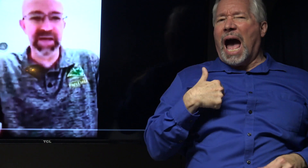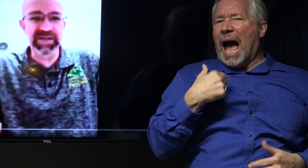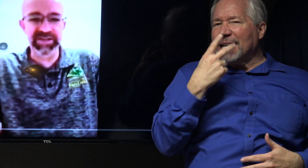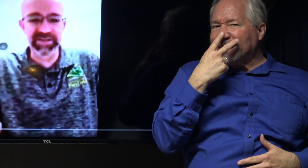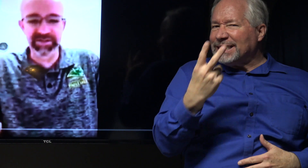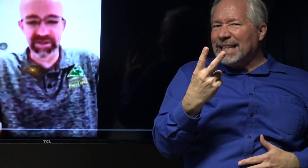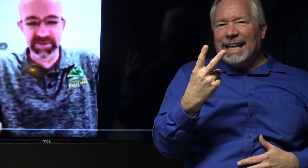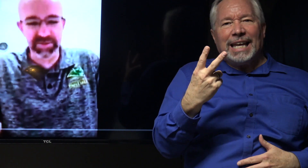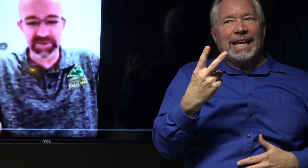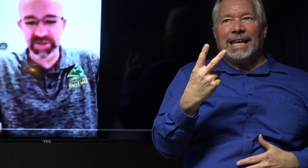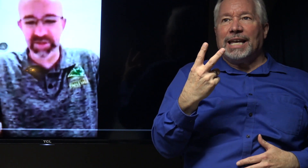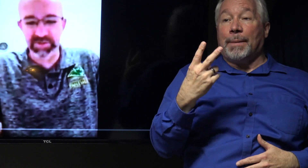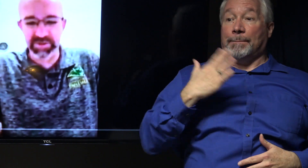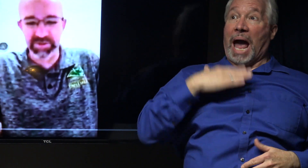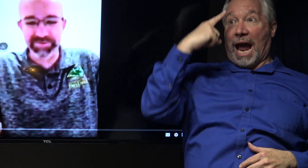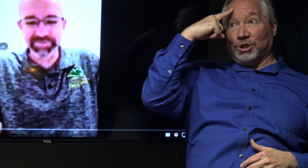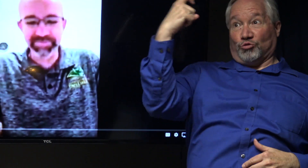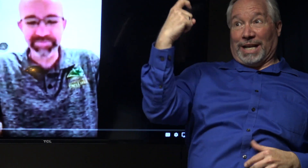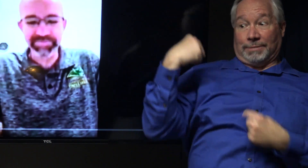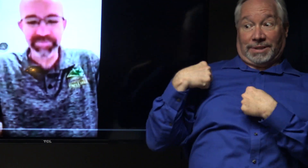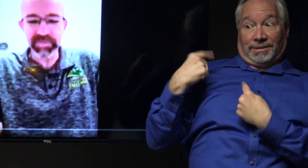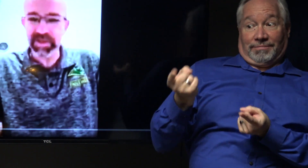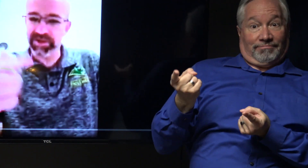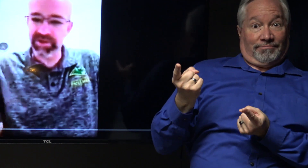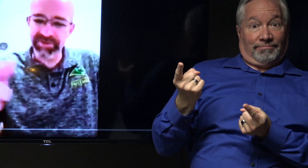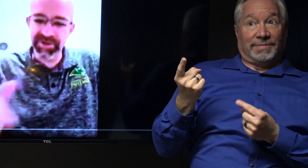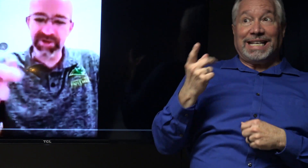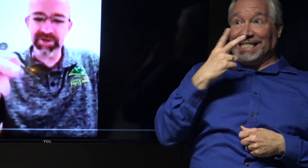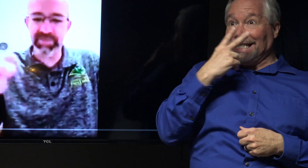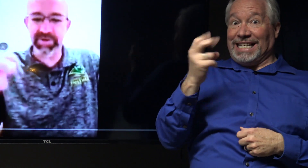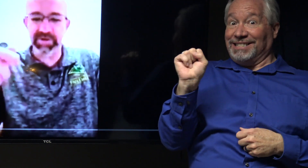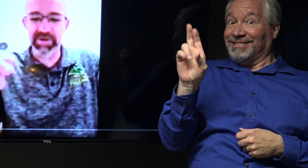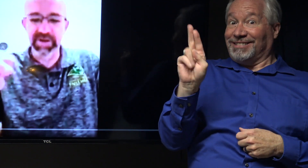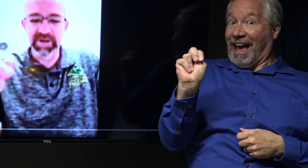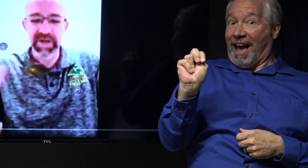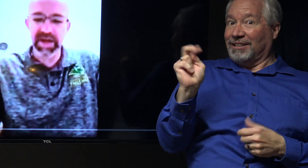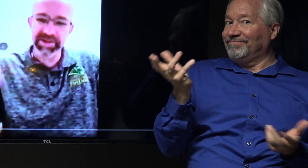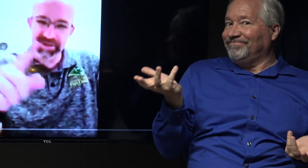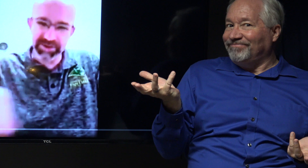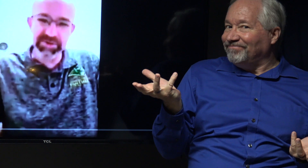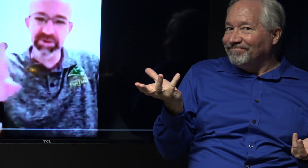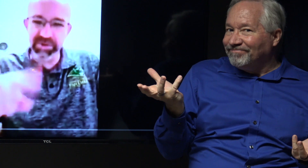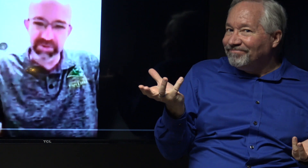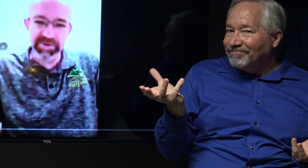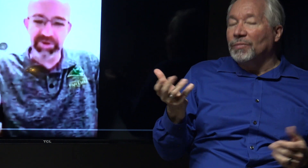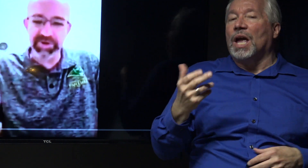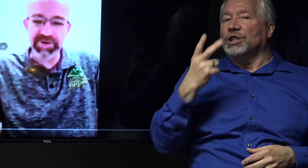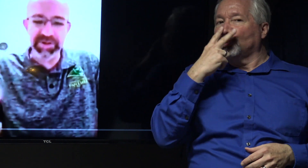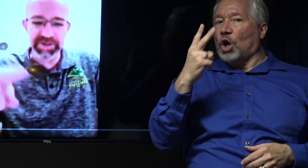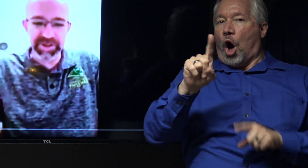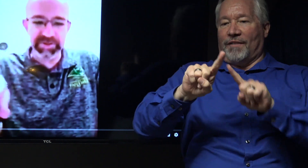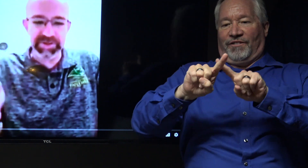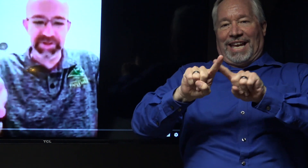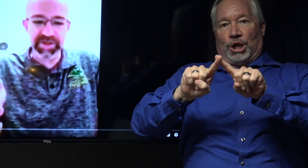skies in these dreams, that's one thing I know for sure. I saw that finger appear, and it circled November 3rd, continuously,